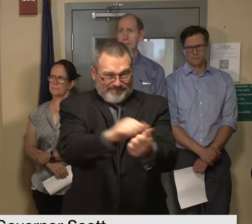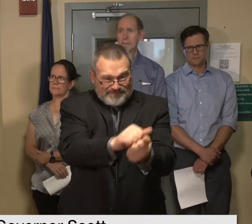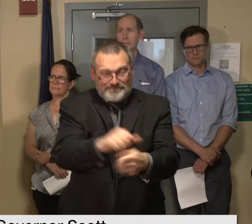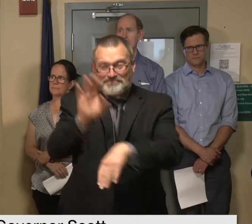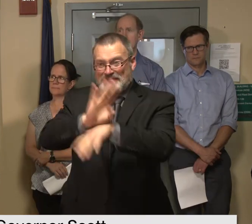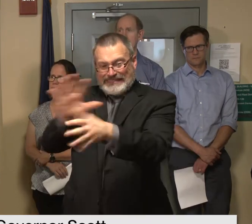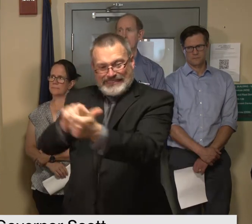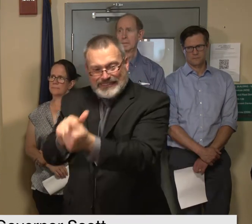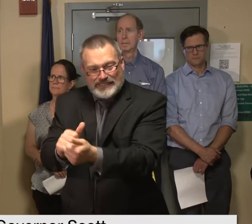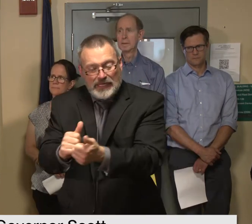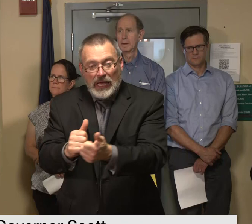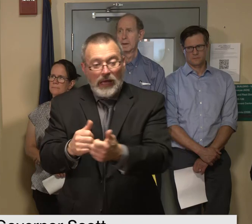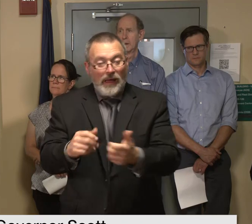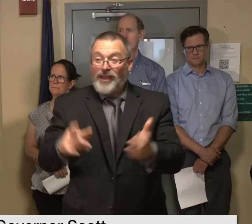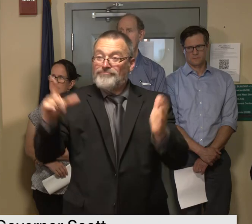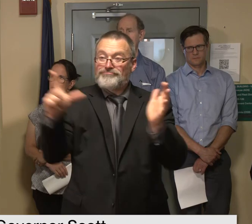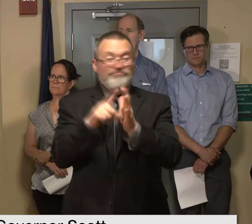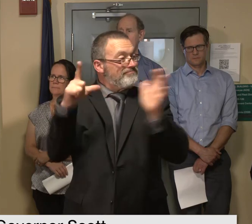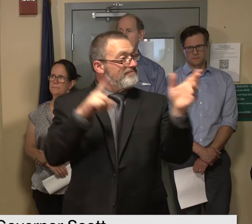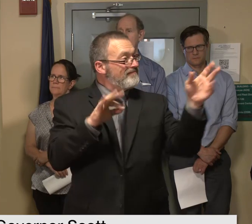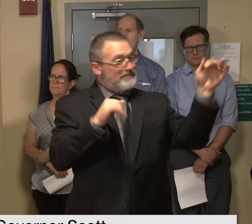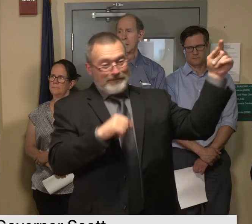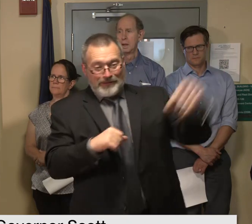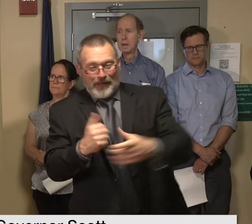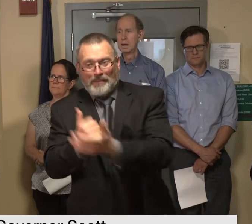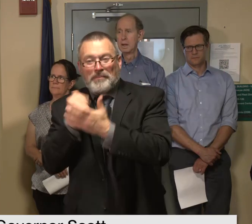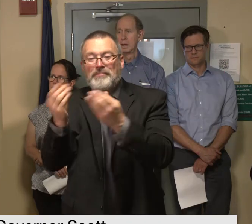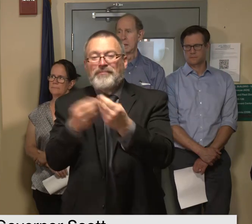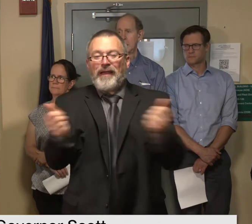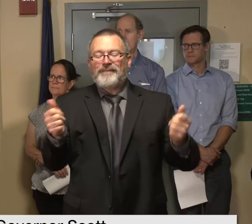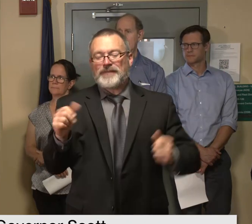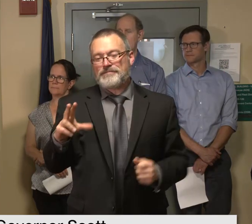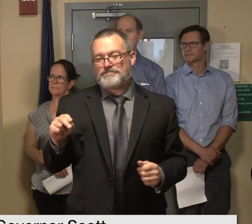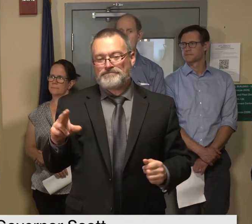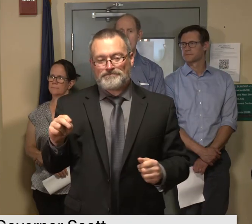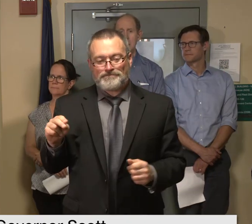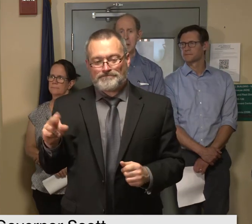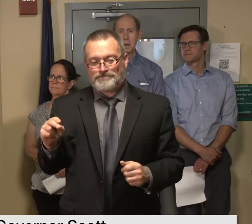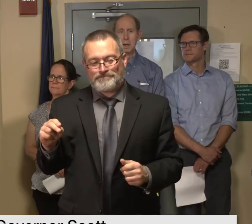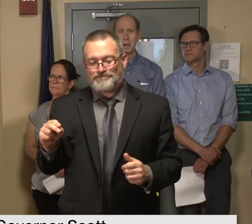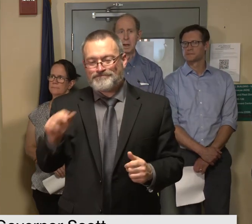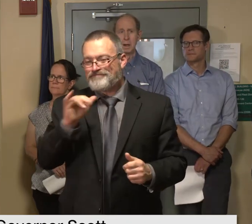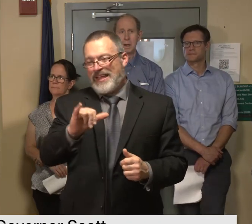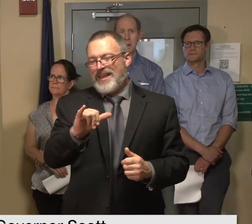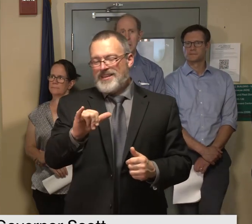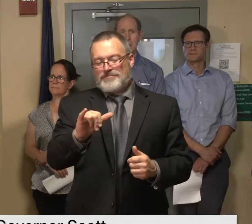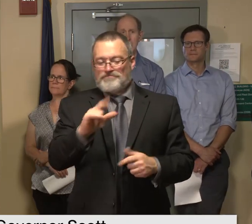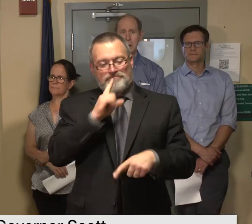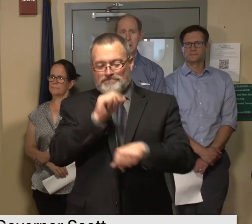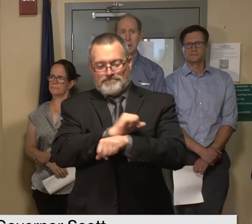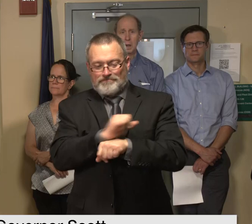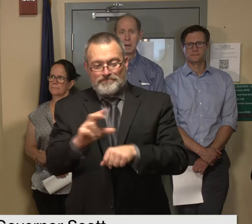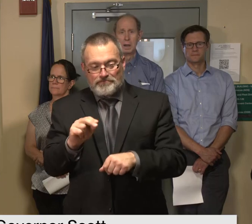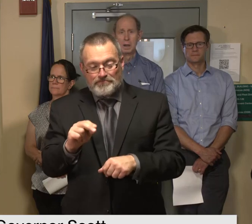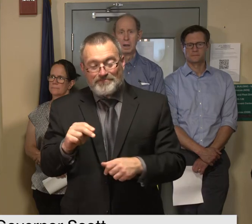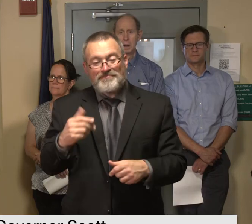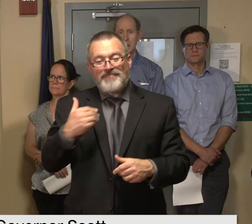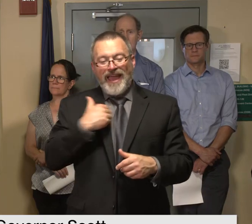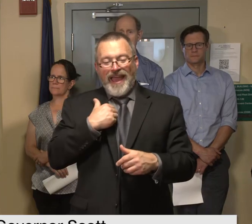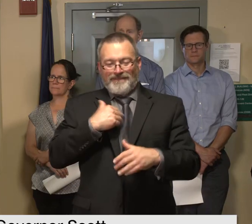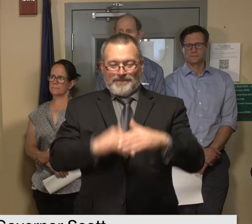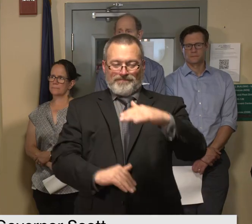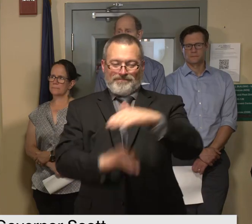fema will come in and and rectify that and make you whole but that doesn't happen there's a cap on that there's 42 000